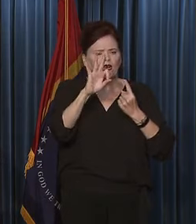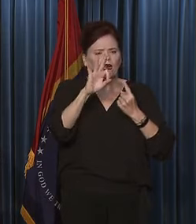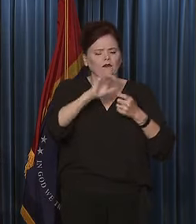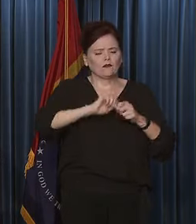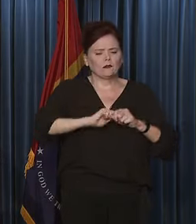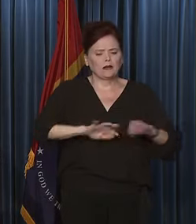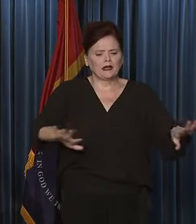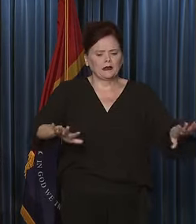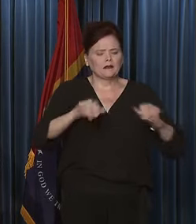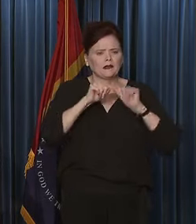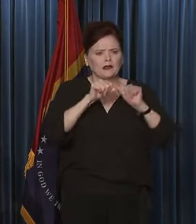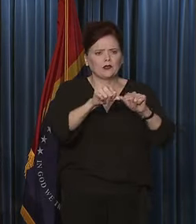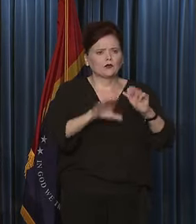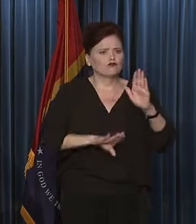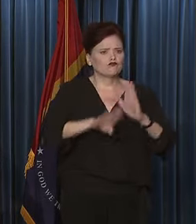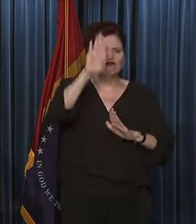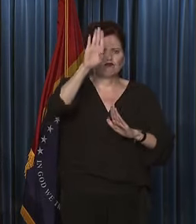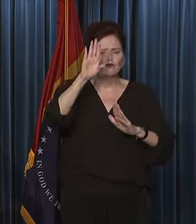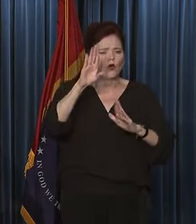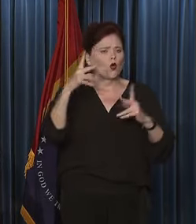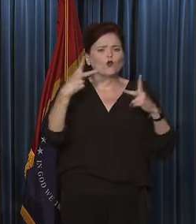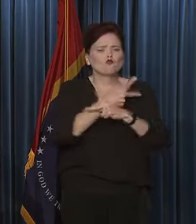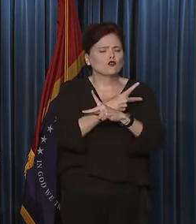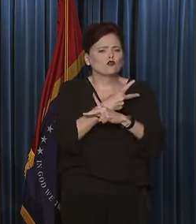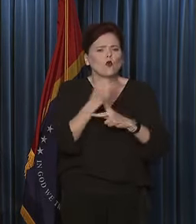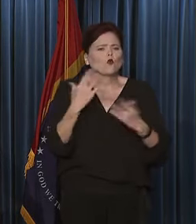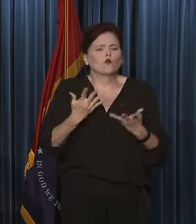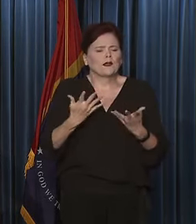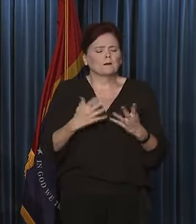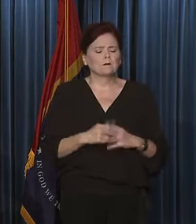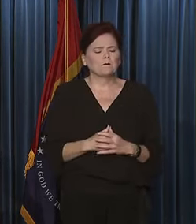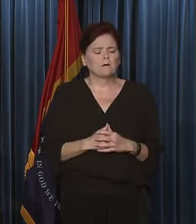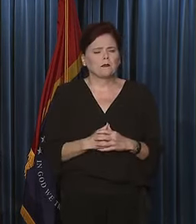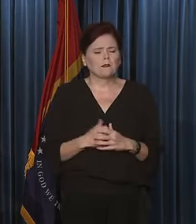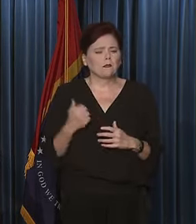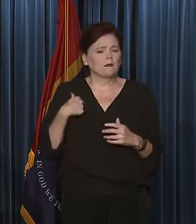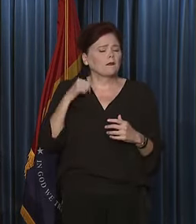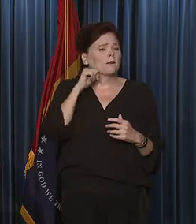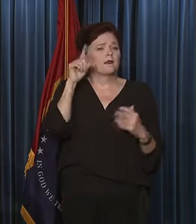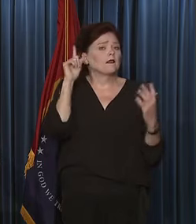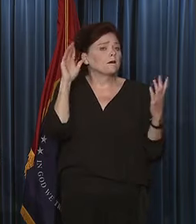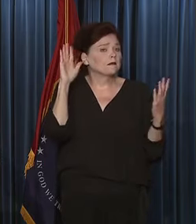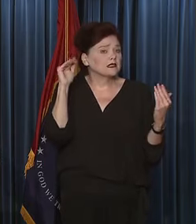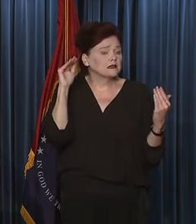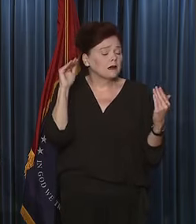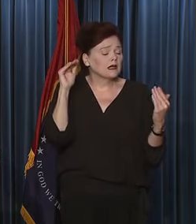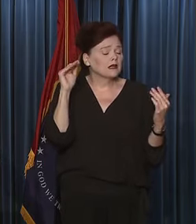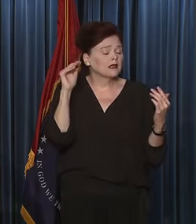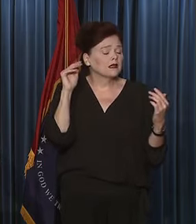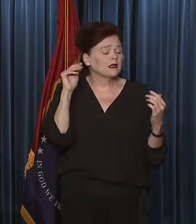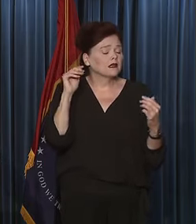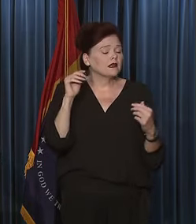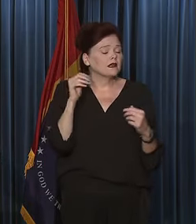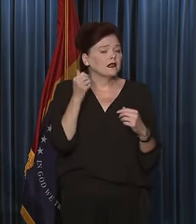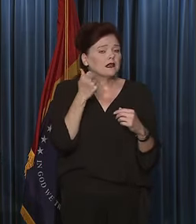number continues to go up, get worse, or whatnot? I don't anticipate any